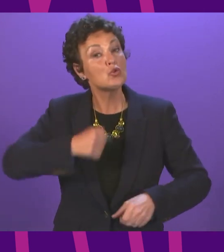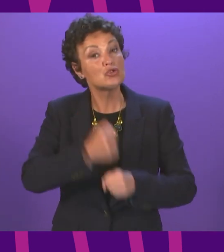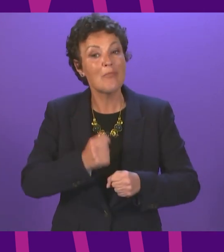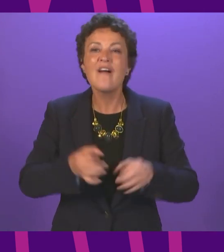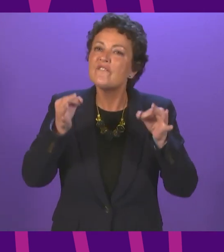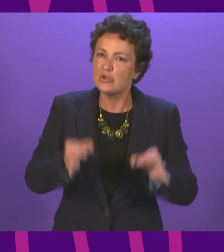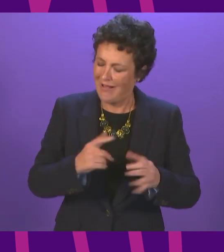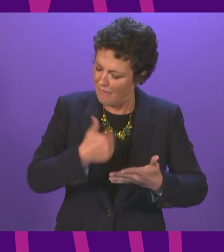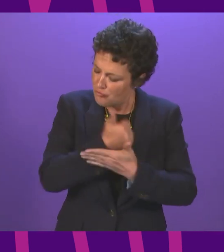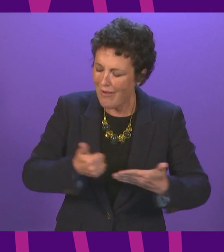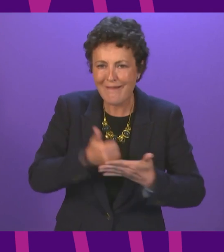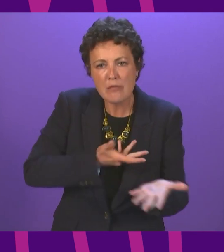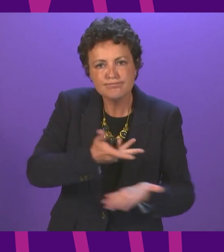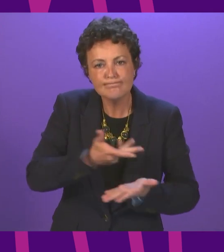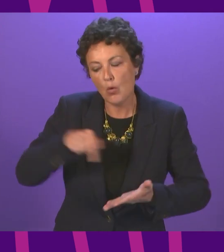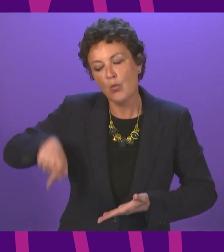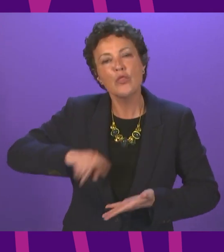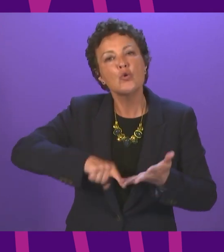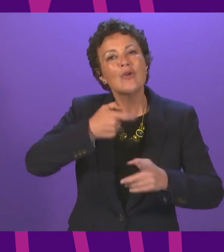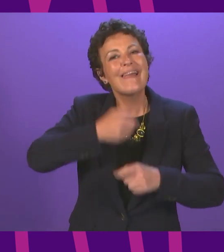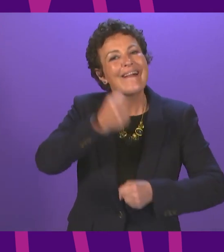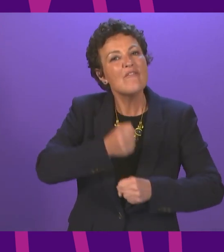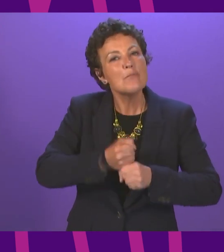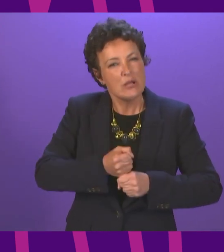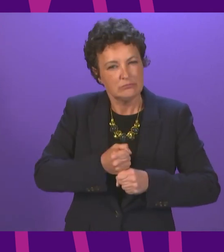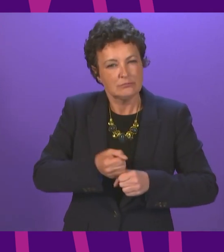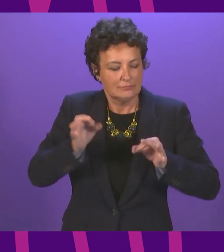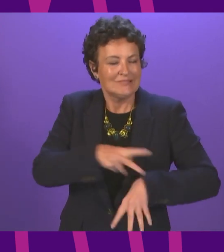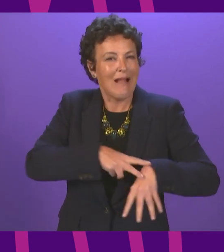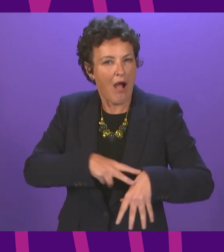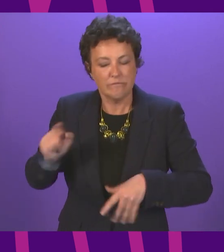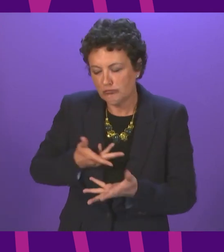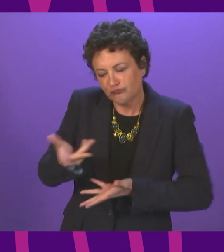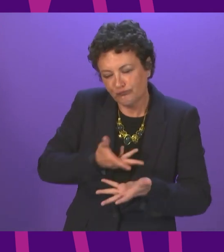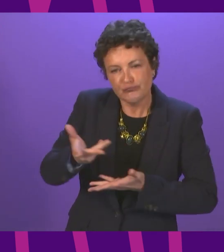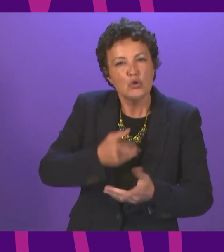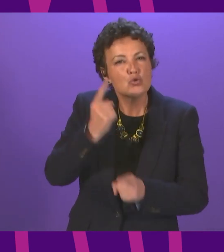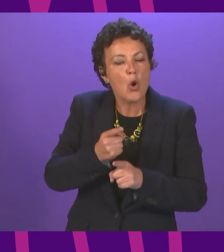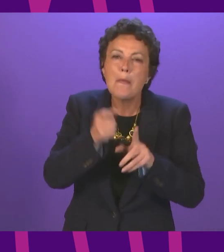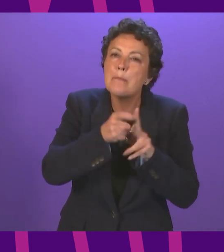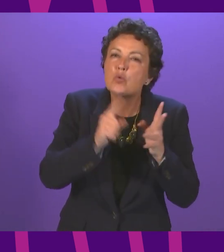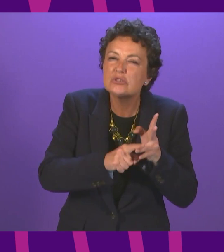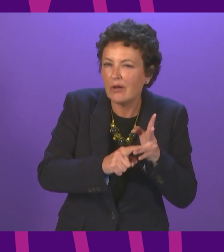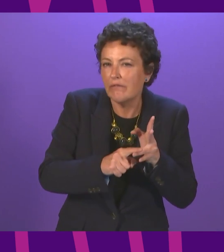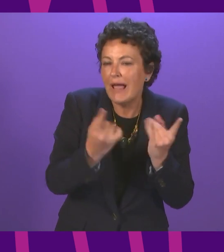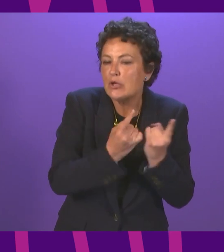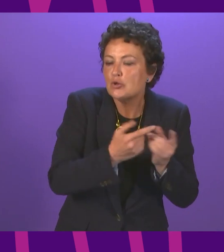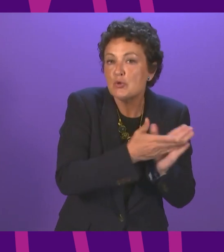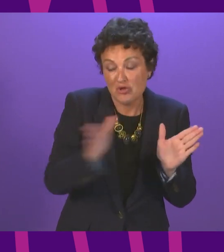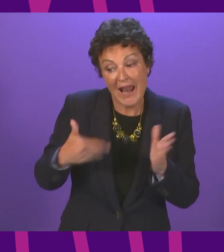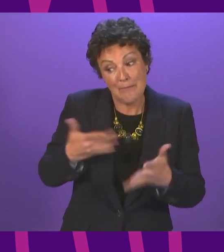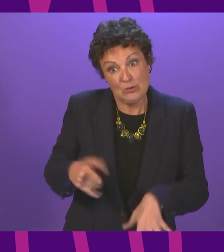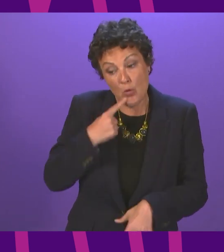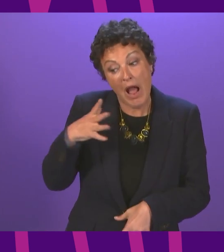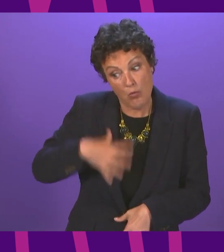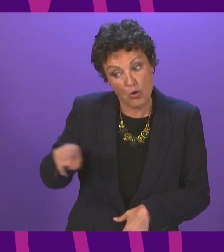to have regular dialogue with officials in the UK Government and Post Office Limited around this issue more generally and I have asked to be kept fully updated